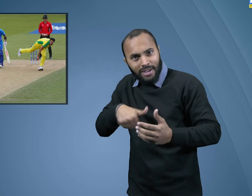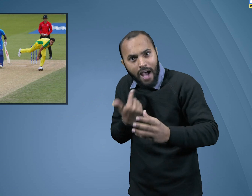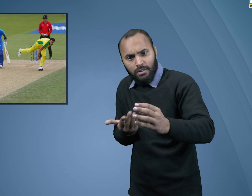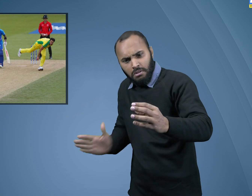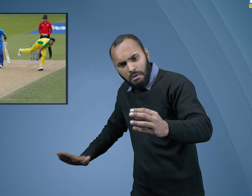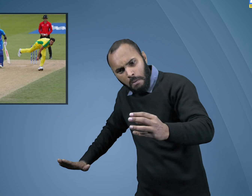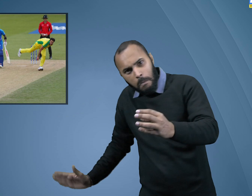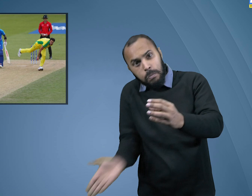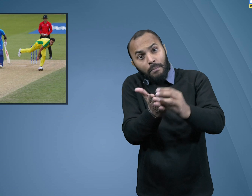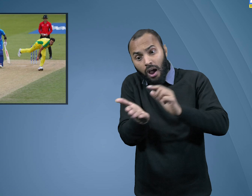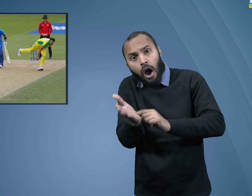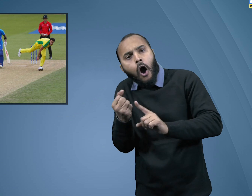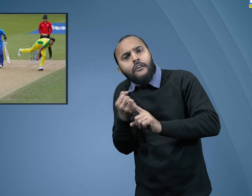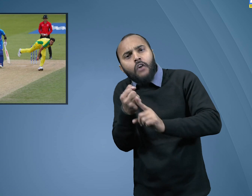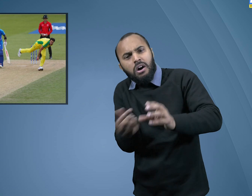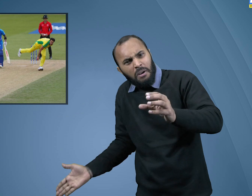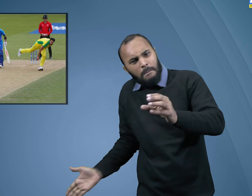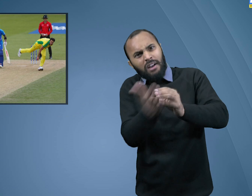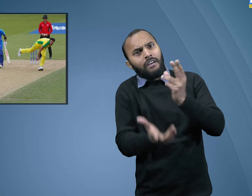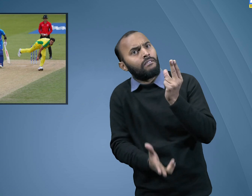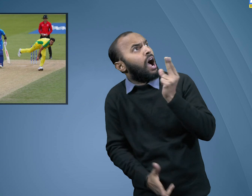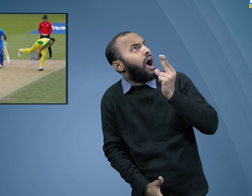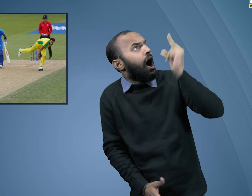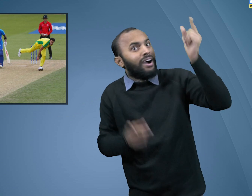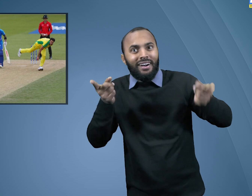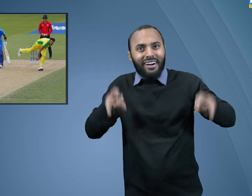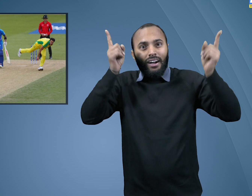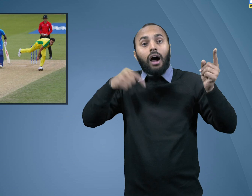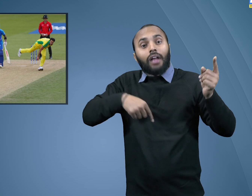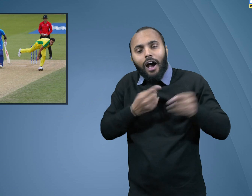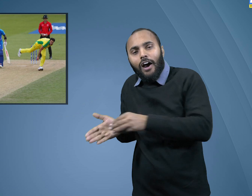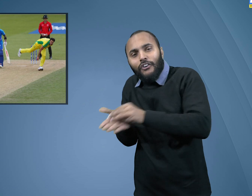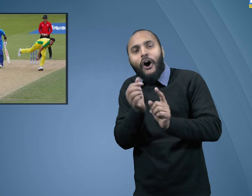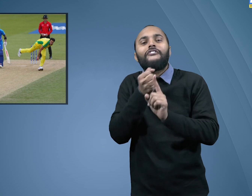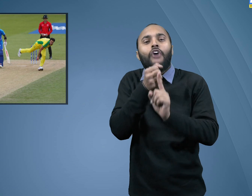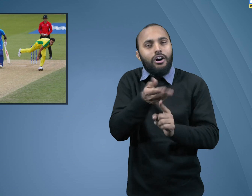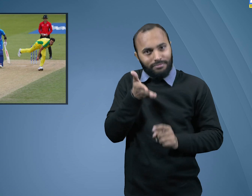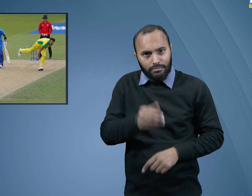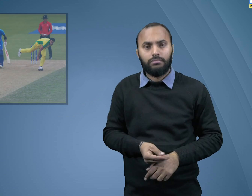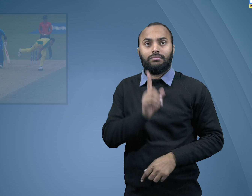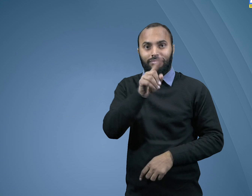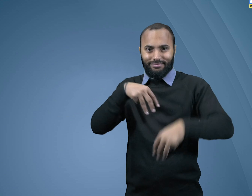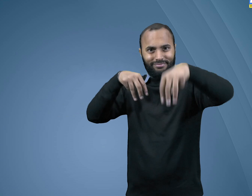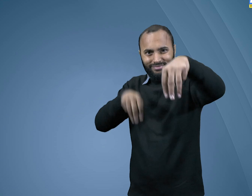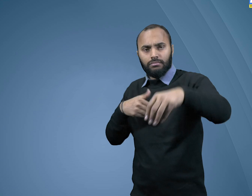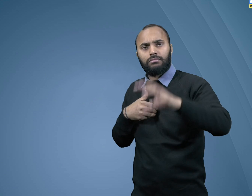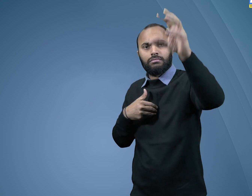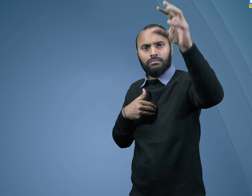for getting more runs, the batsman has to hit the ball, forcefully coming from the baller. Further,